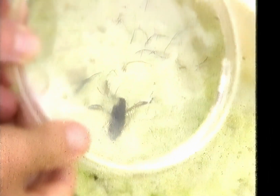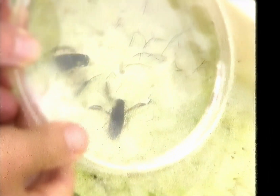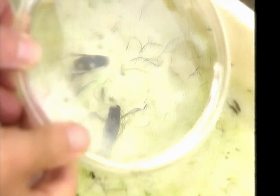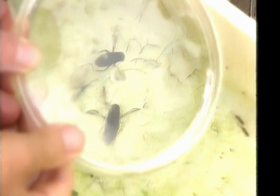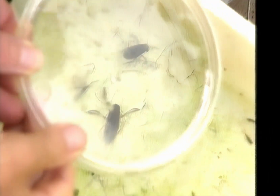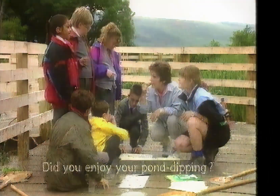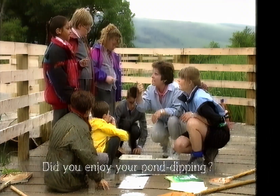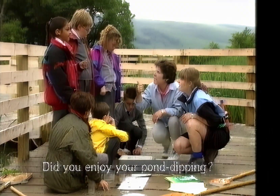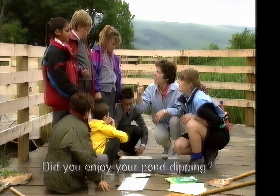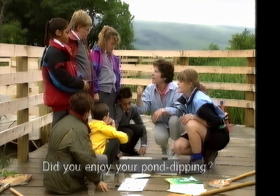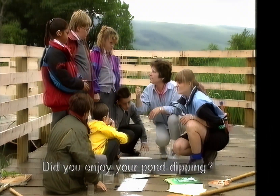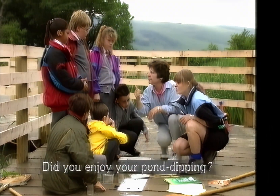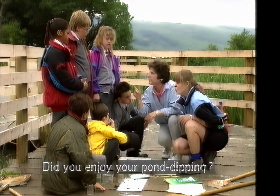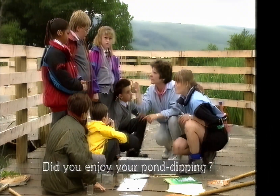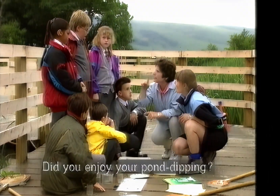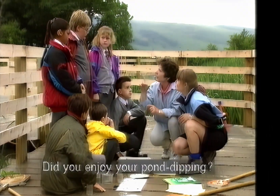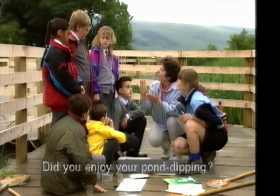Right, did you enjoy a pond dipping?